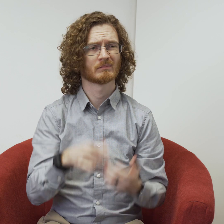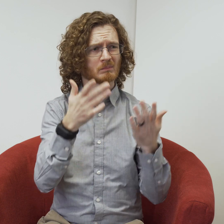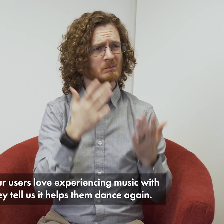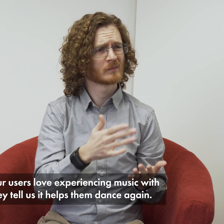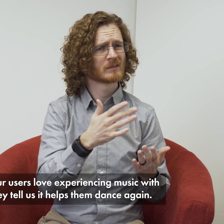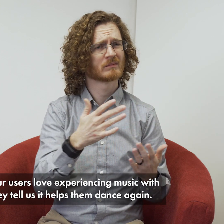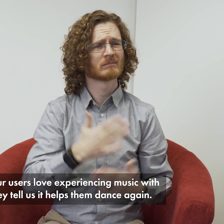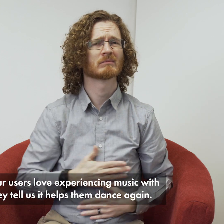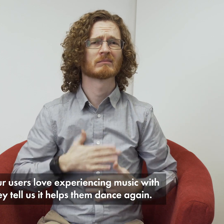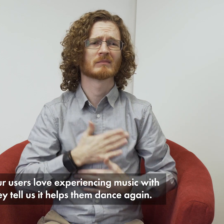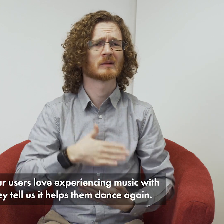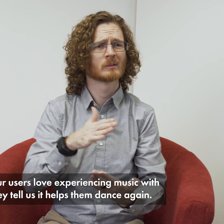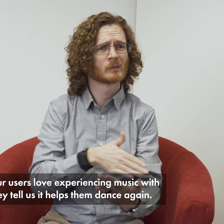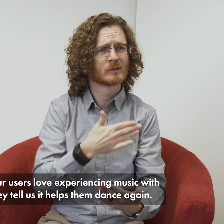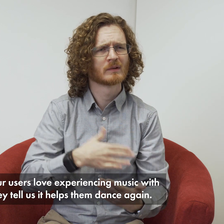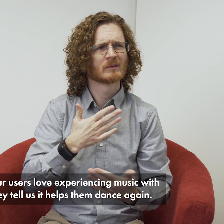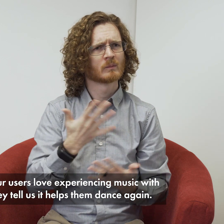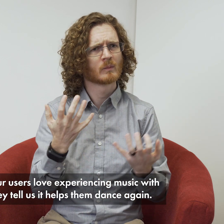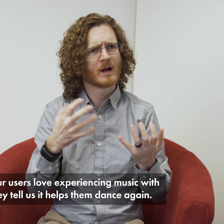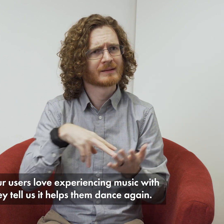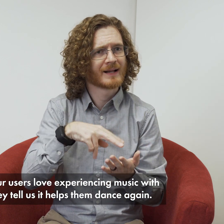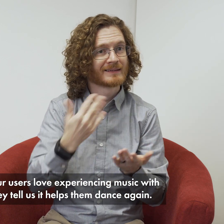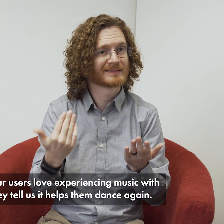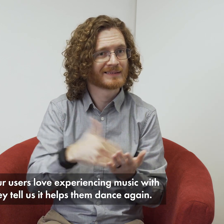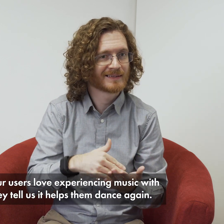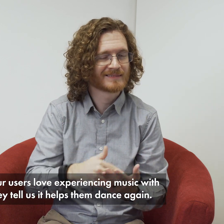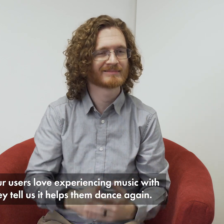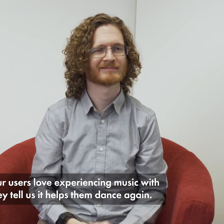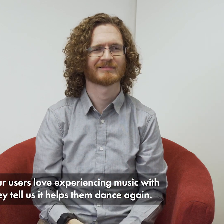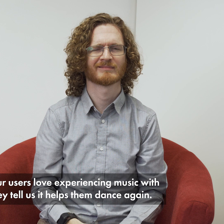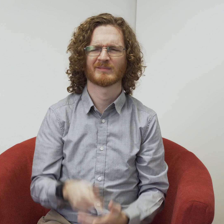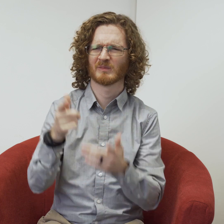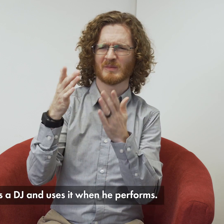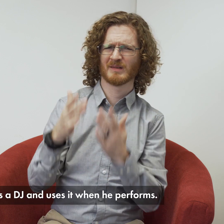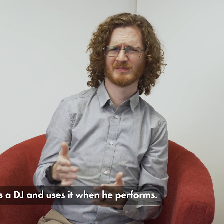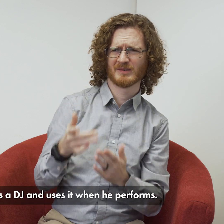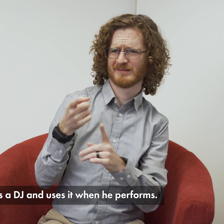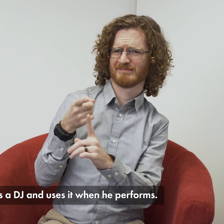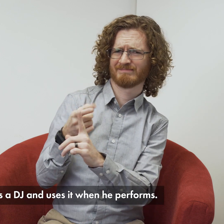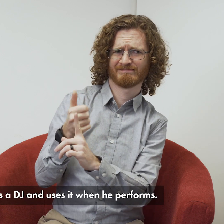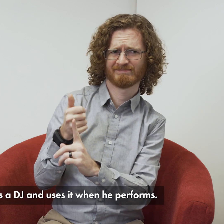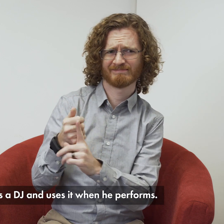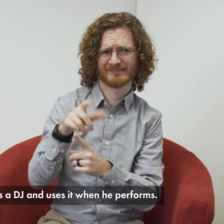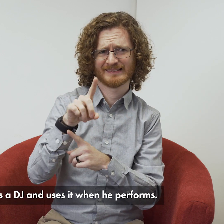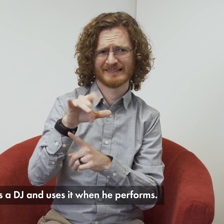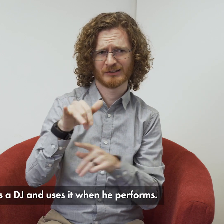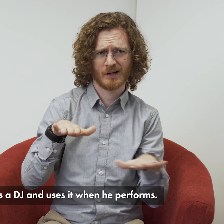Many of our users love experiencing music with Buzz. They tell us it helps them dance again. One user is a DJ and